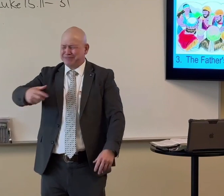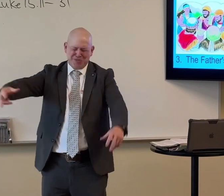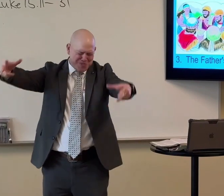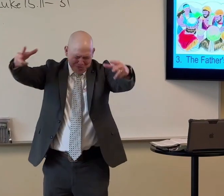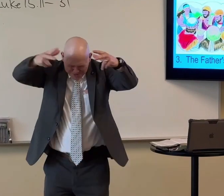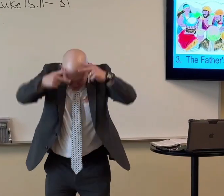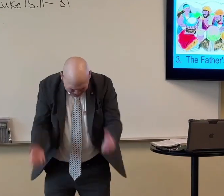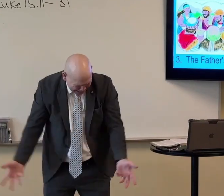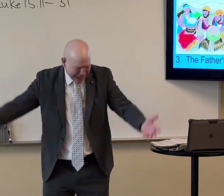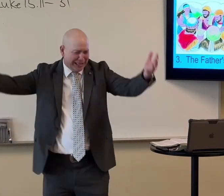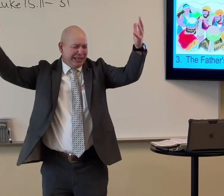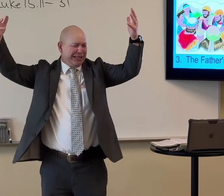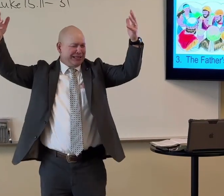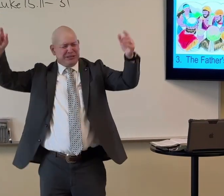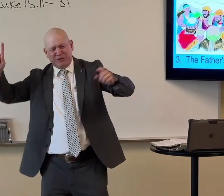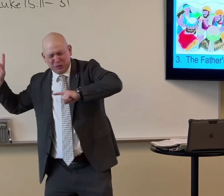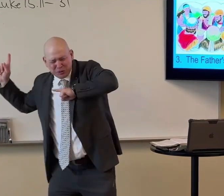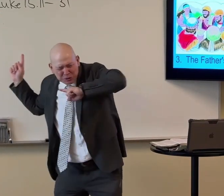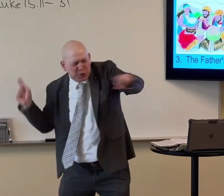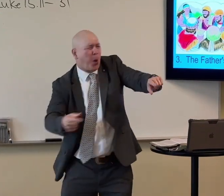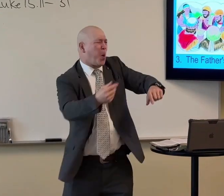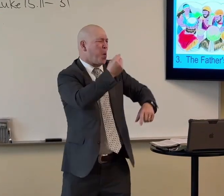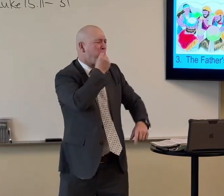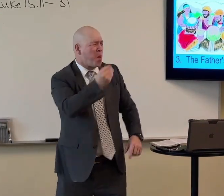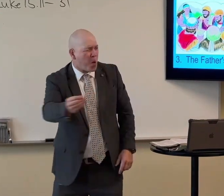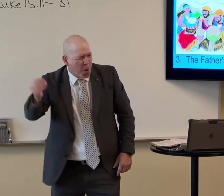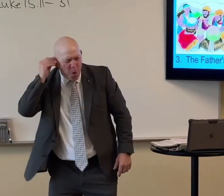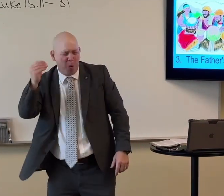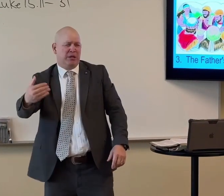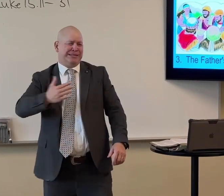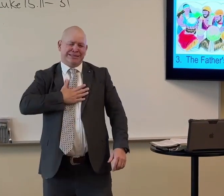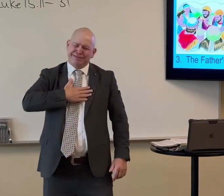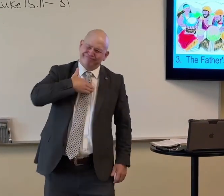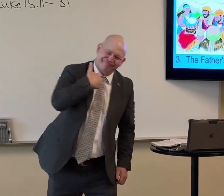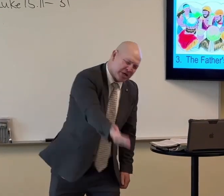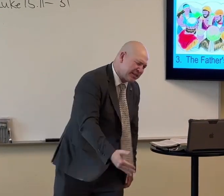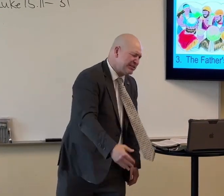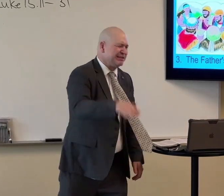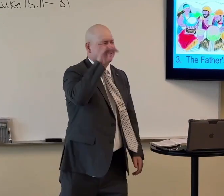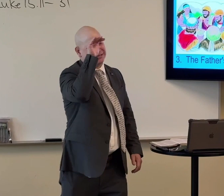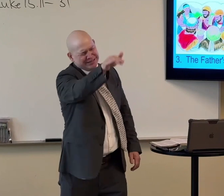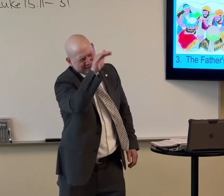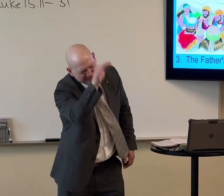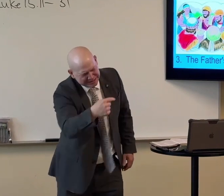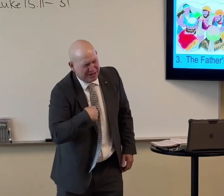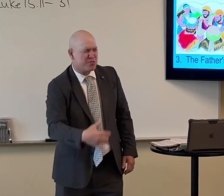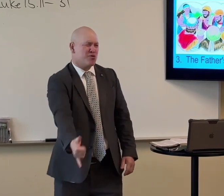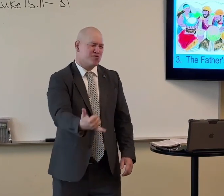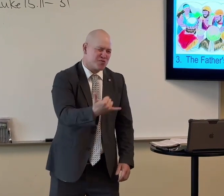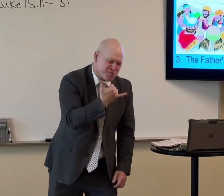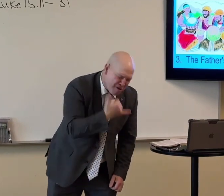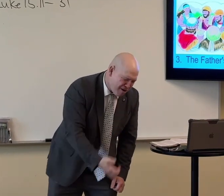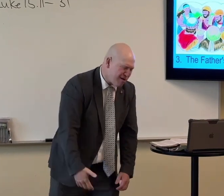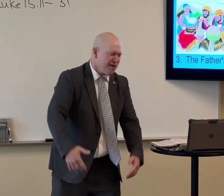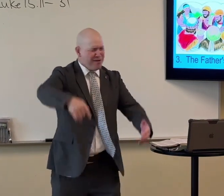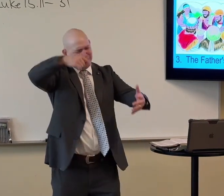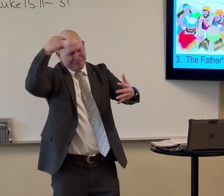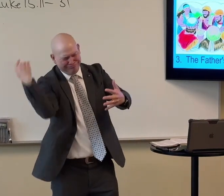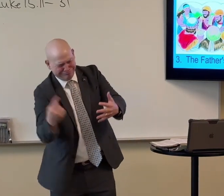I just, I've been so wicked. I'm going to go back home. And I'm going to confess my sin. I'm going to tell my father how wrong I